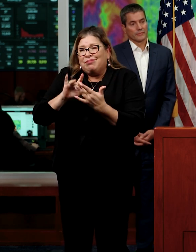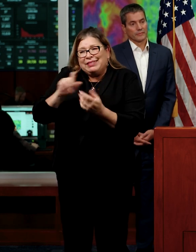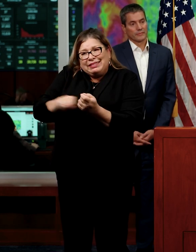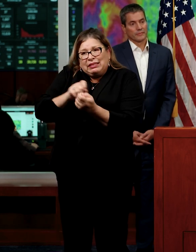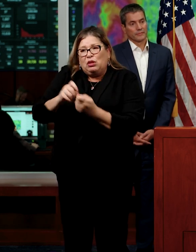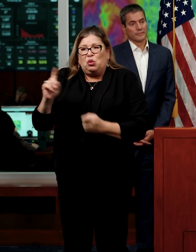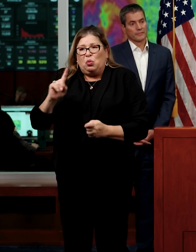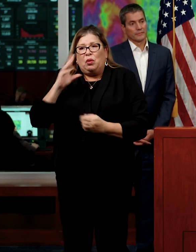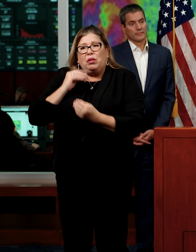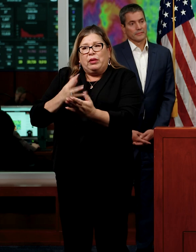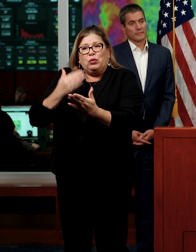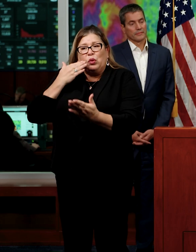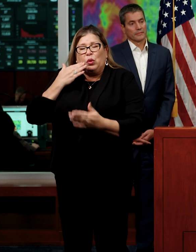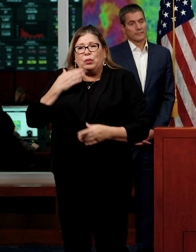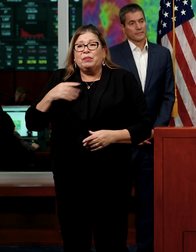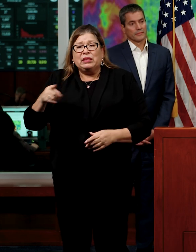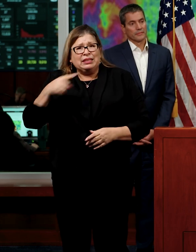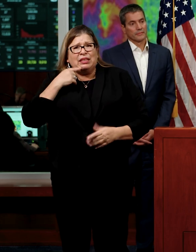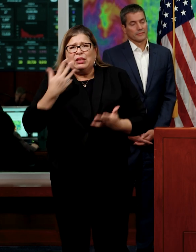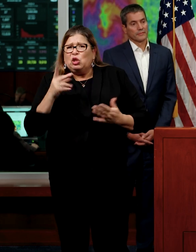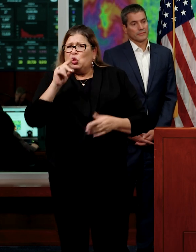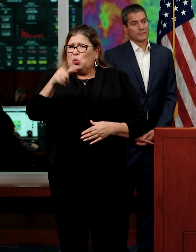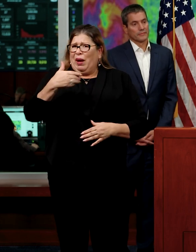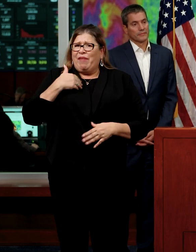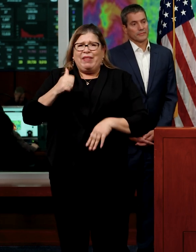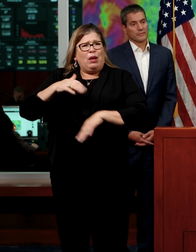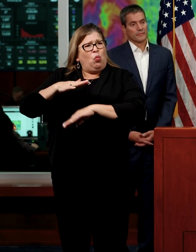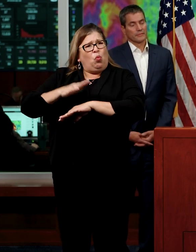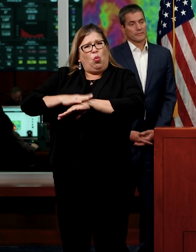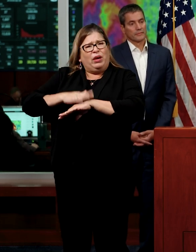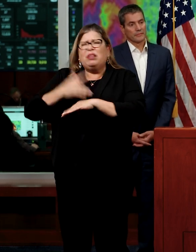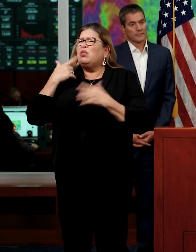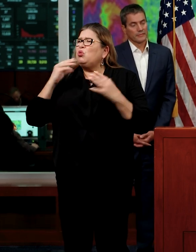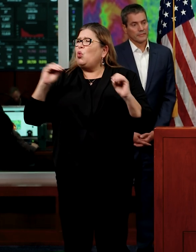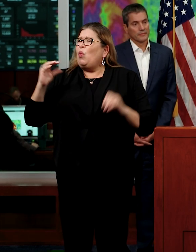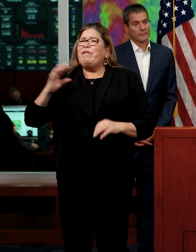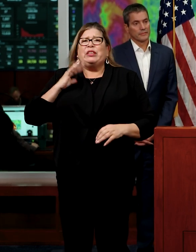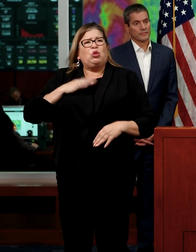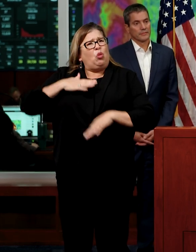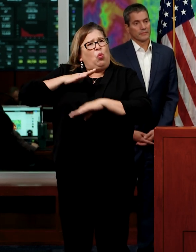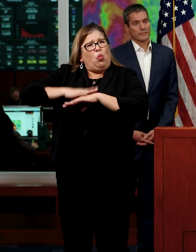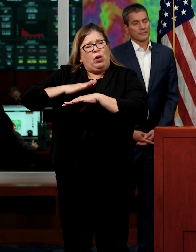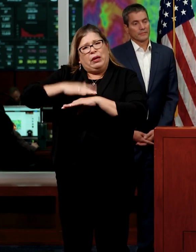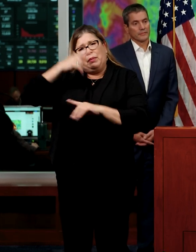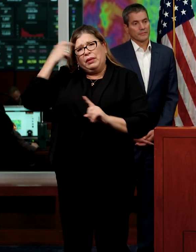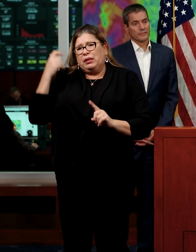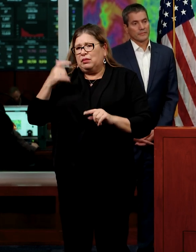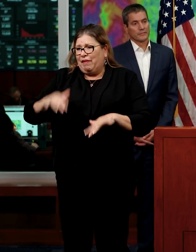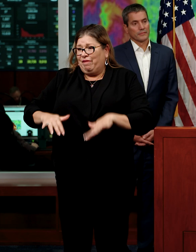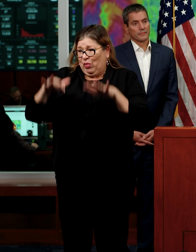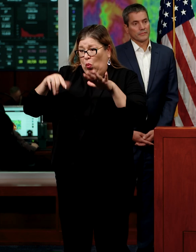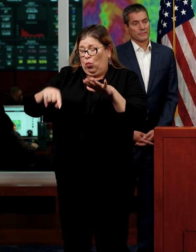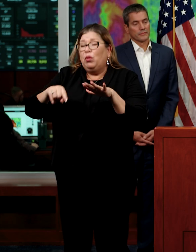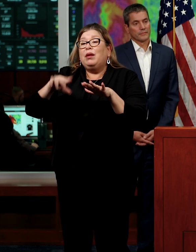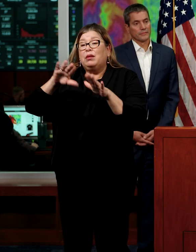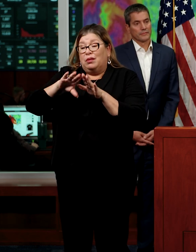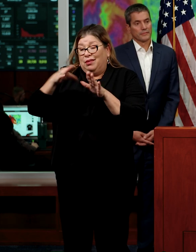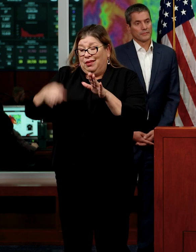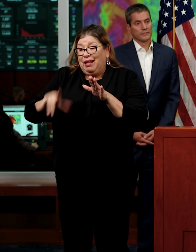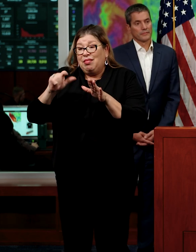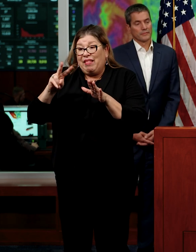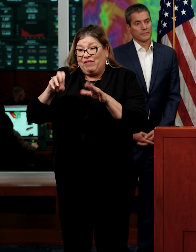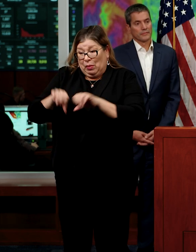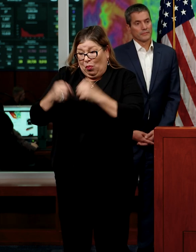that precise location. Do you have a warning for people? mean, there hasn't been an official flood warning out because of those levee breaks that weren't there a week ago to now. Is there